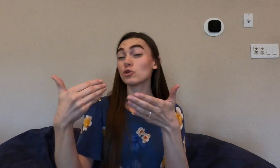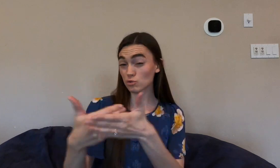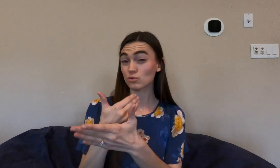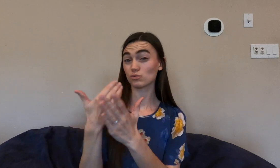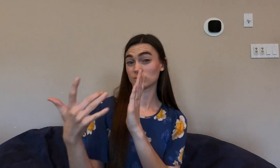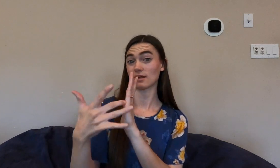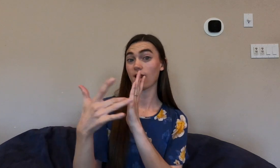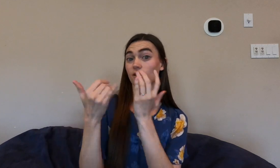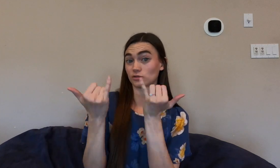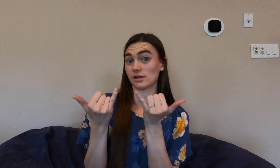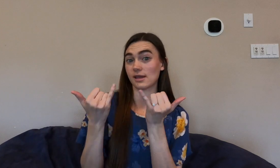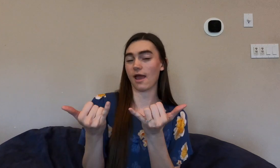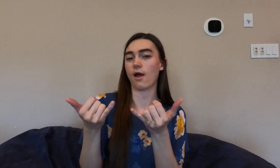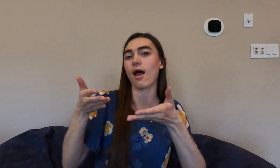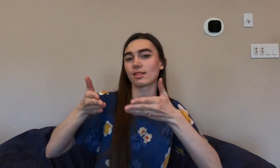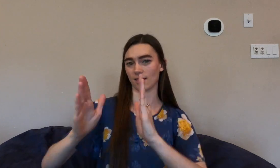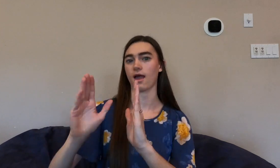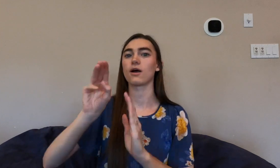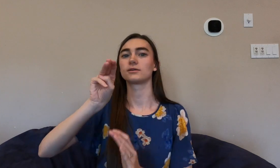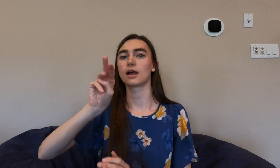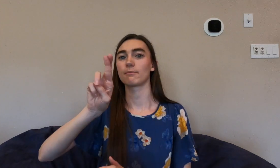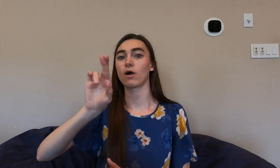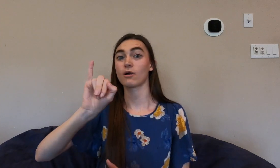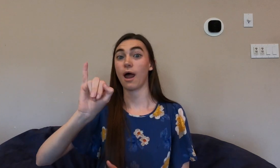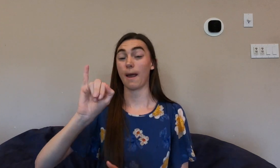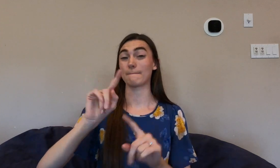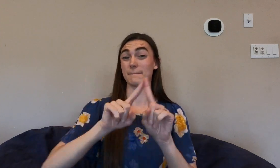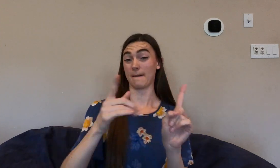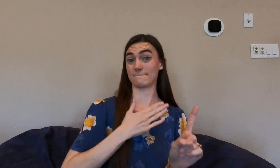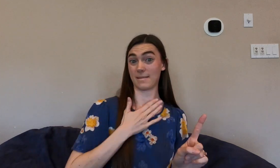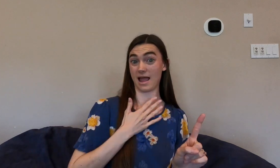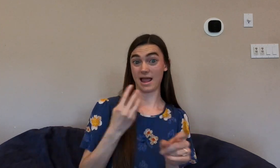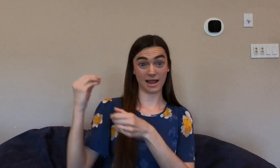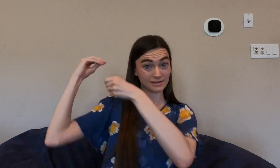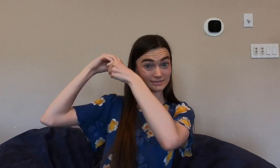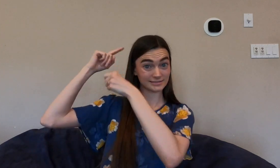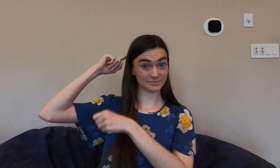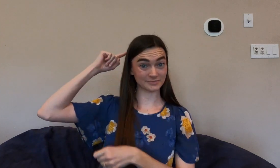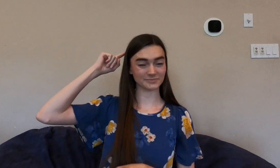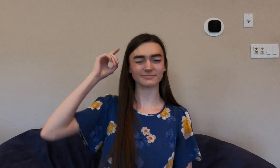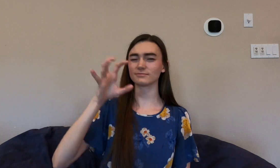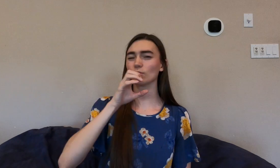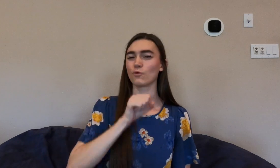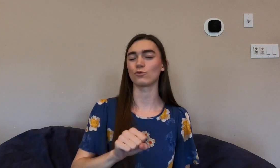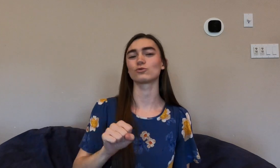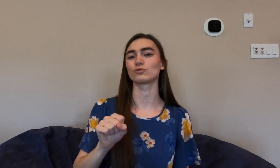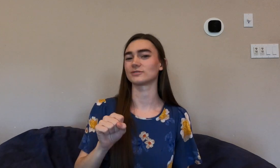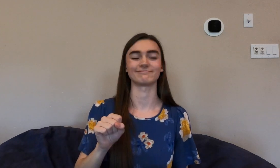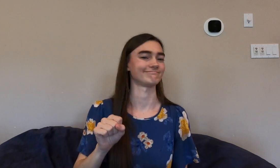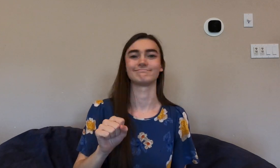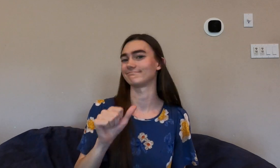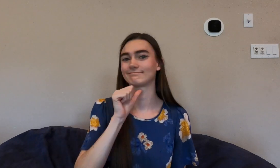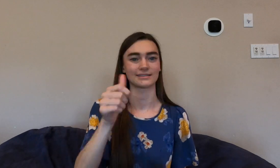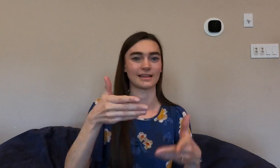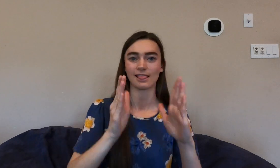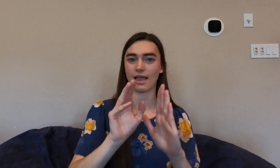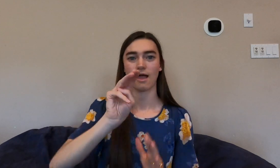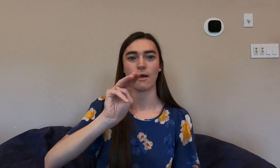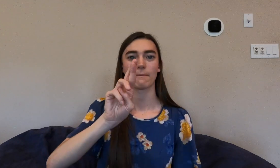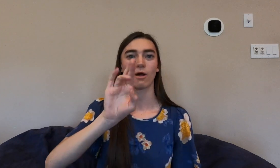MRI. The new technology is compatible with the MRIs but my device is too old and